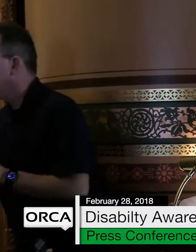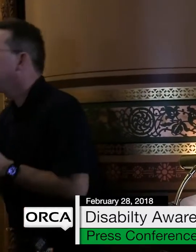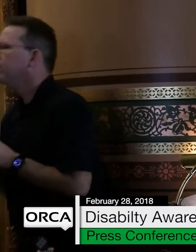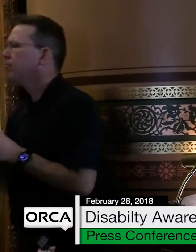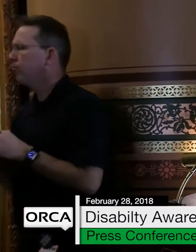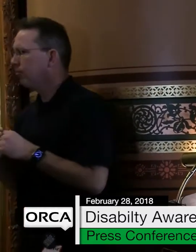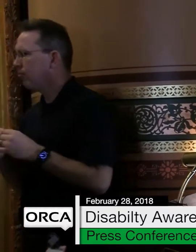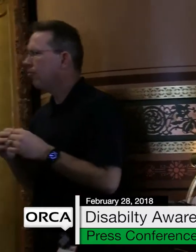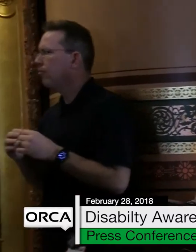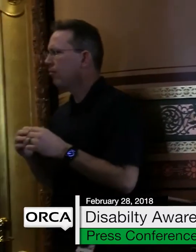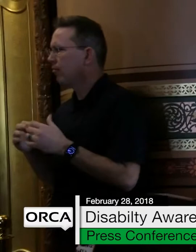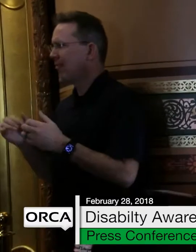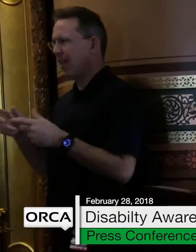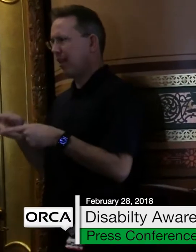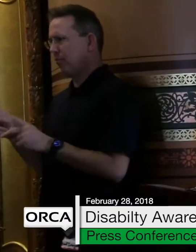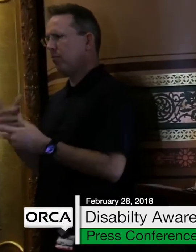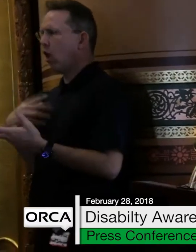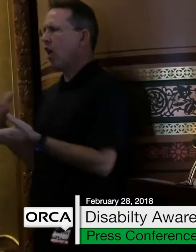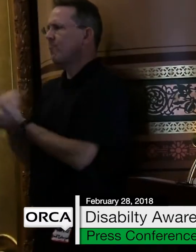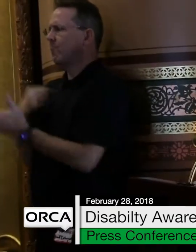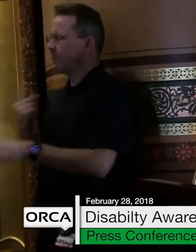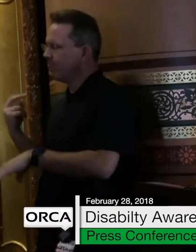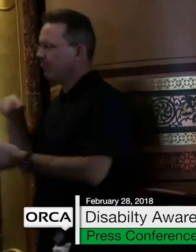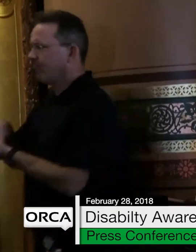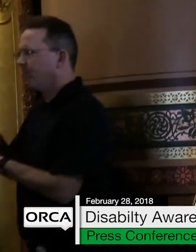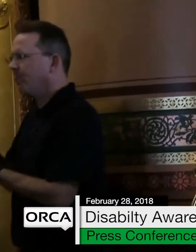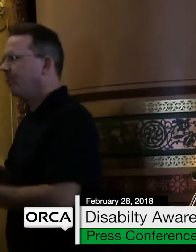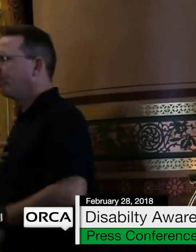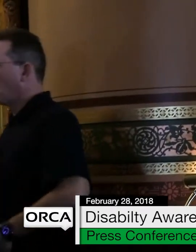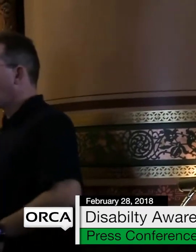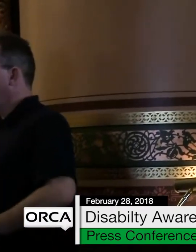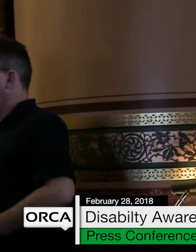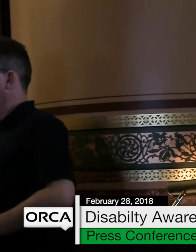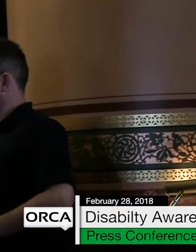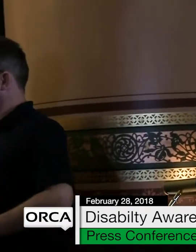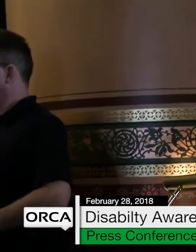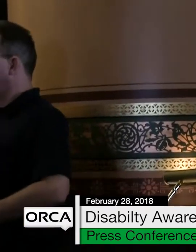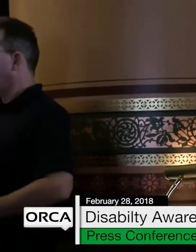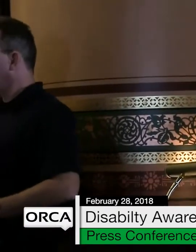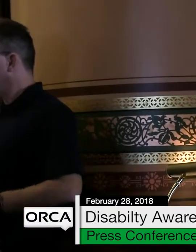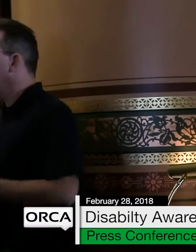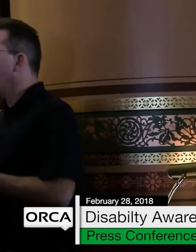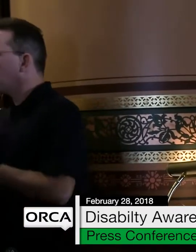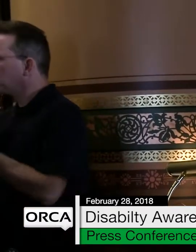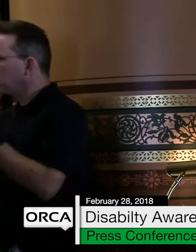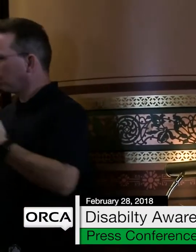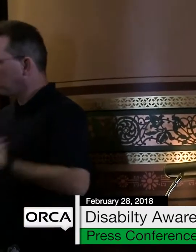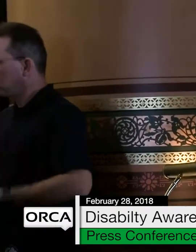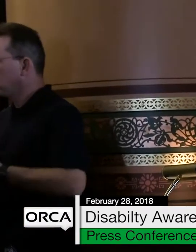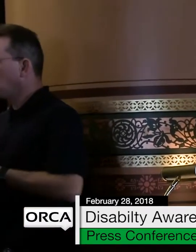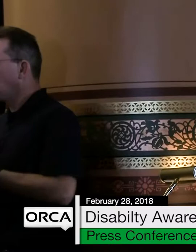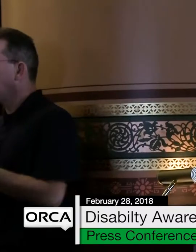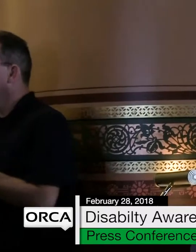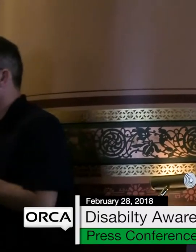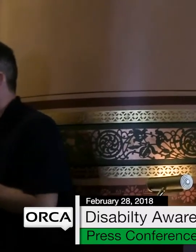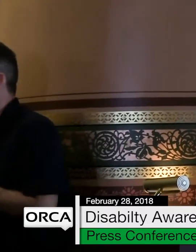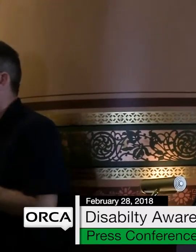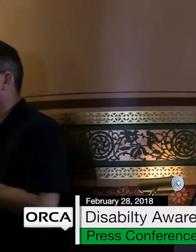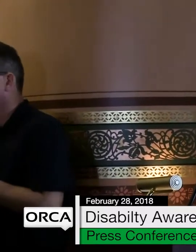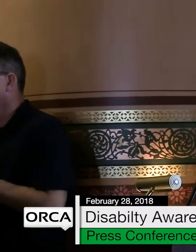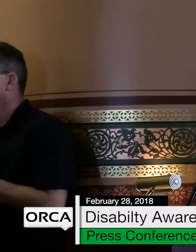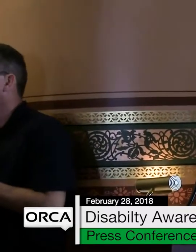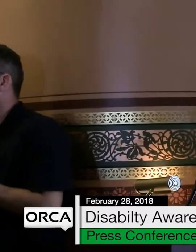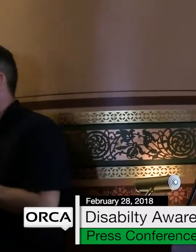with dignity, respect, and independence. All are direct